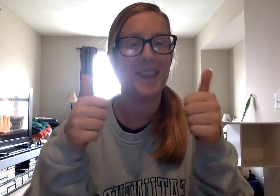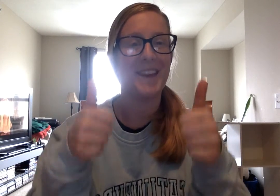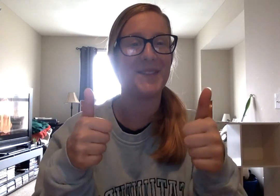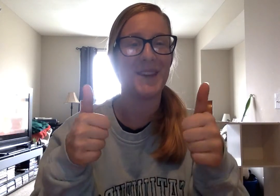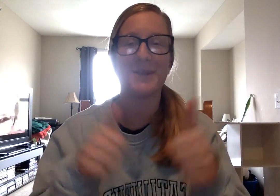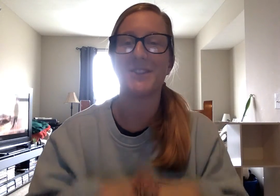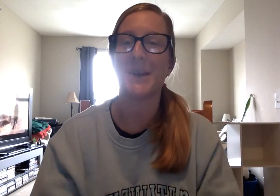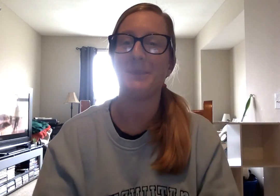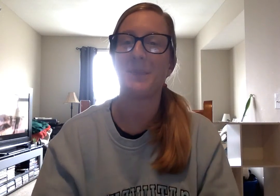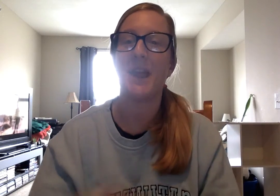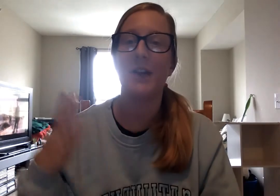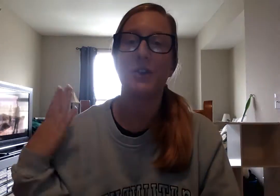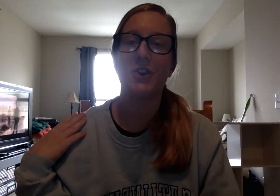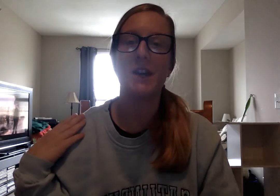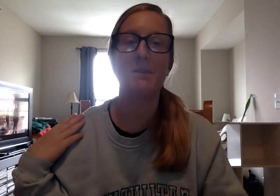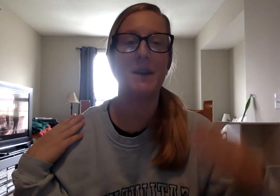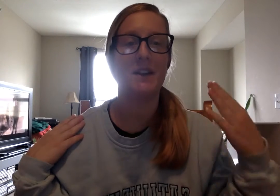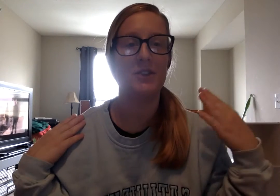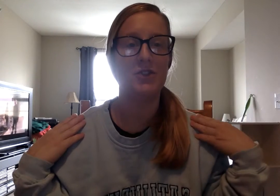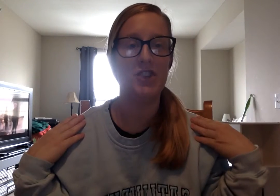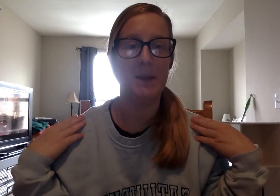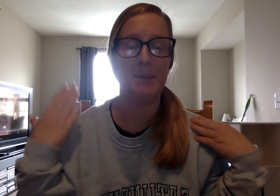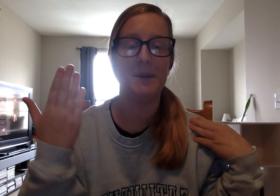Thumbs up. Good job. Creep, jeep.